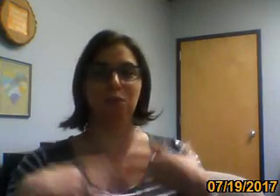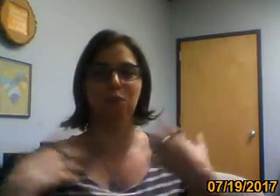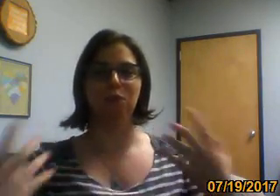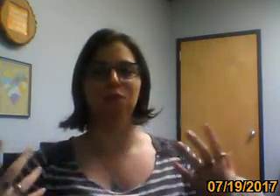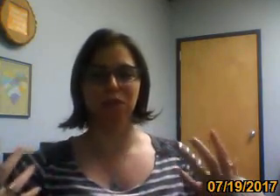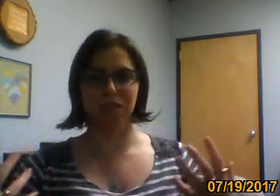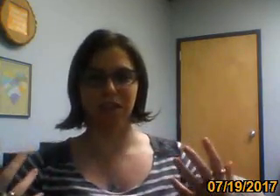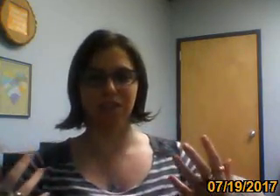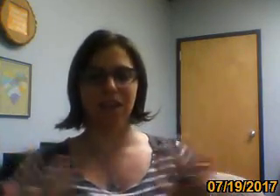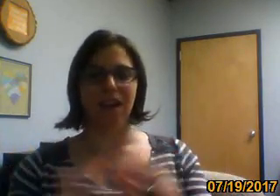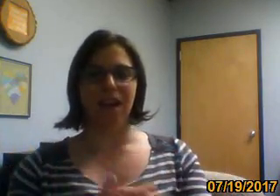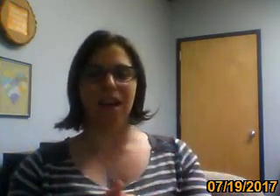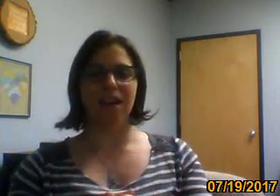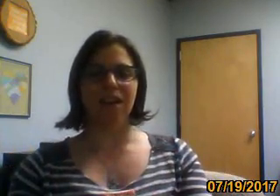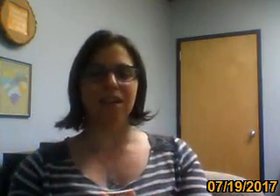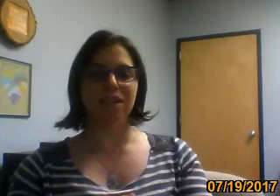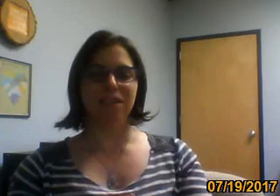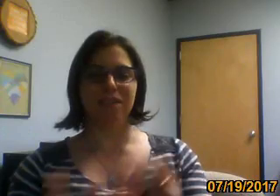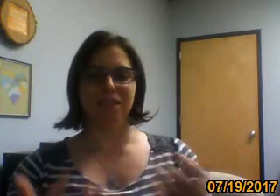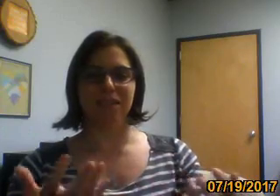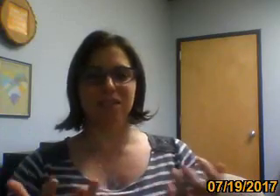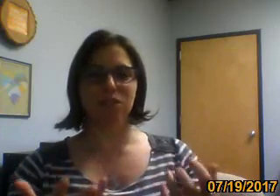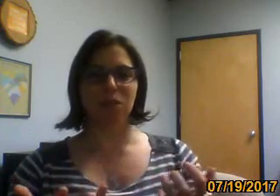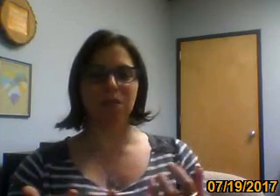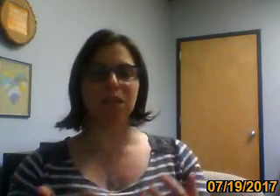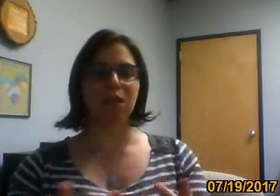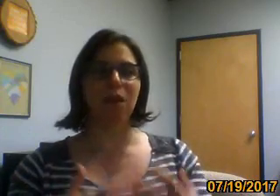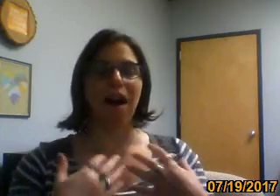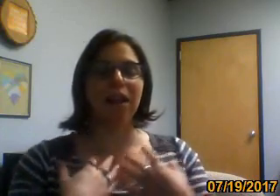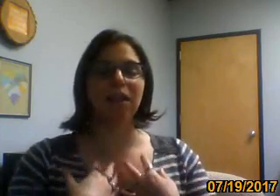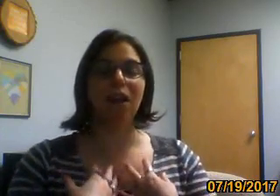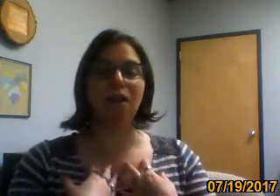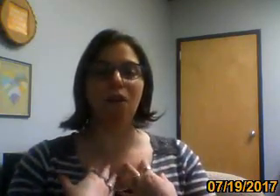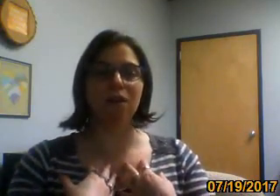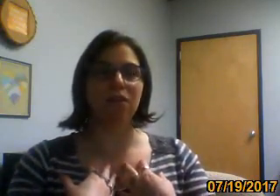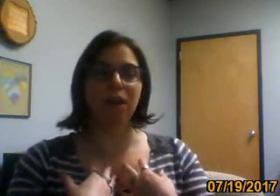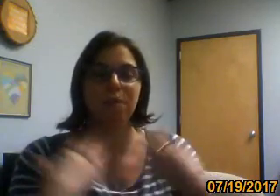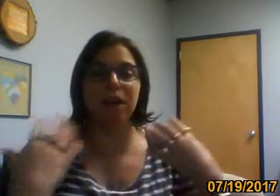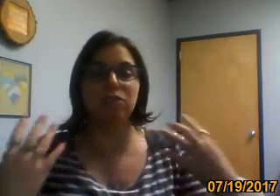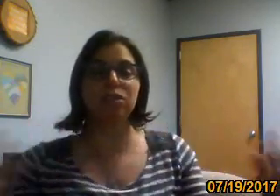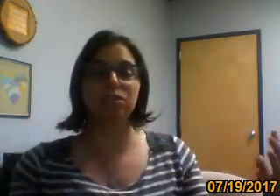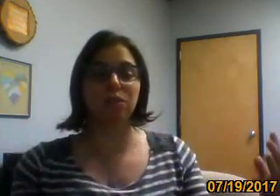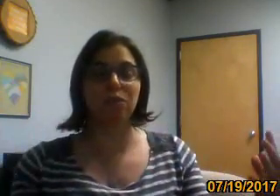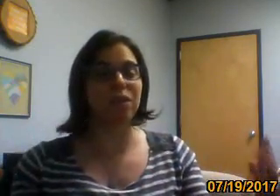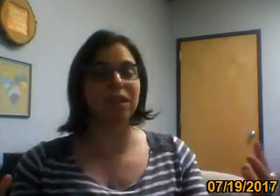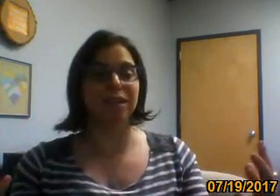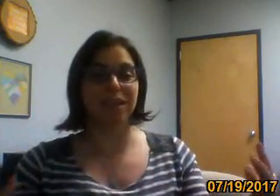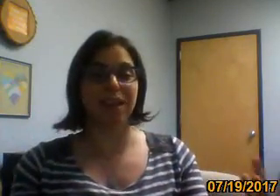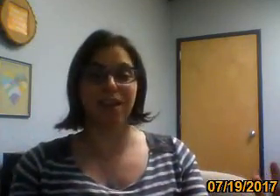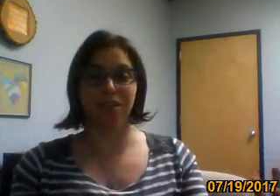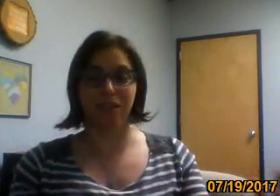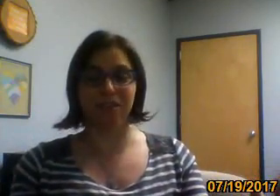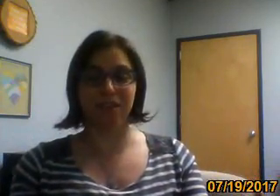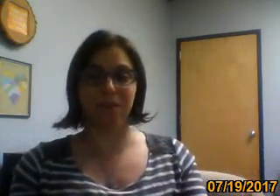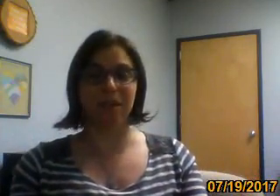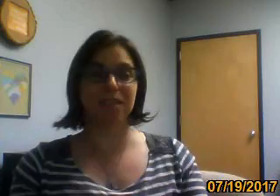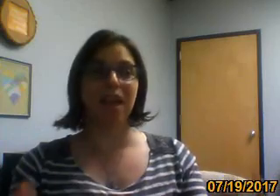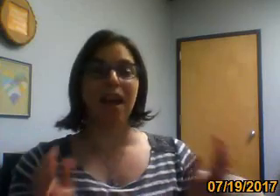improve yourself. And, you know, this is what I'm saying where I love art therapy. I just don't really like other art therapists.